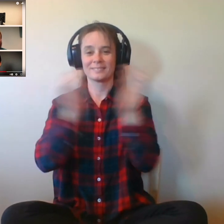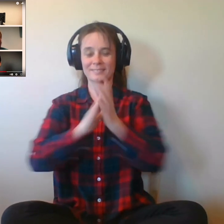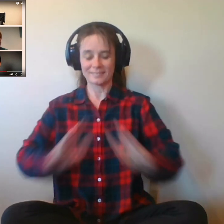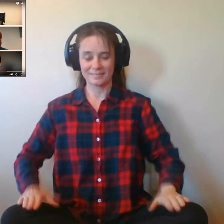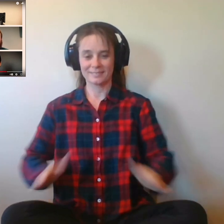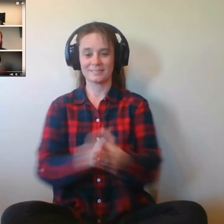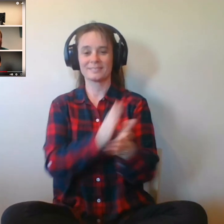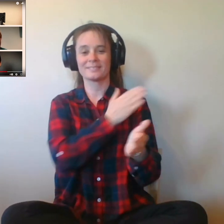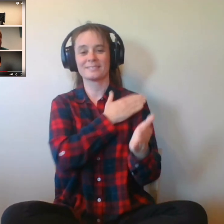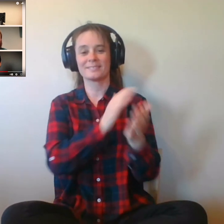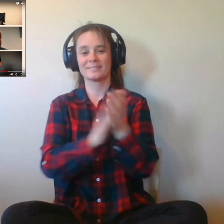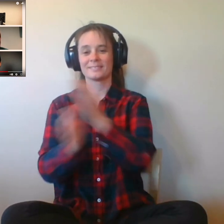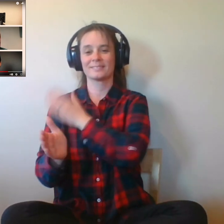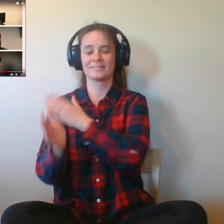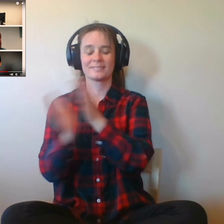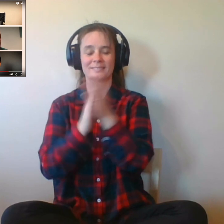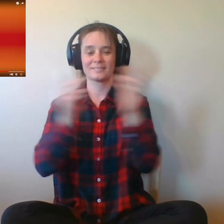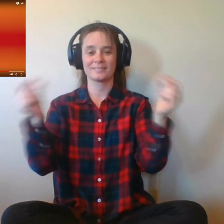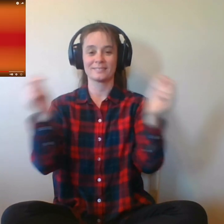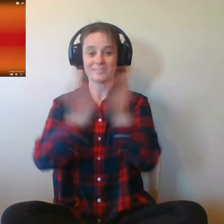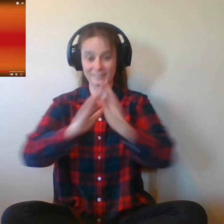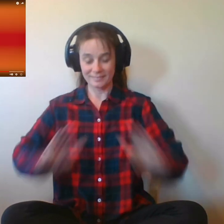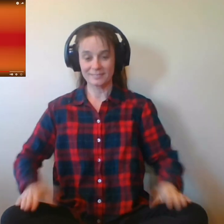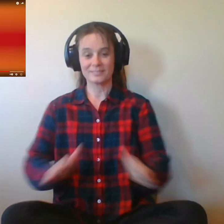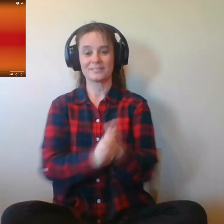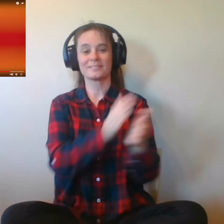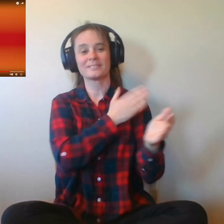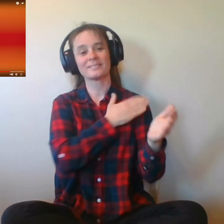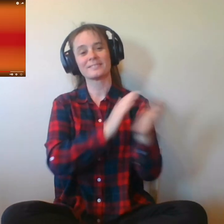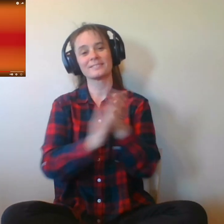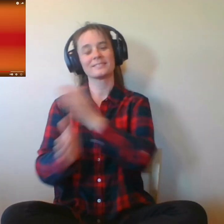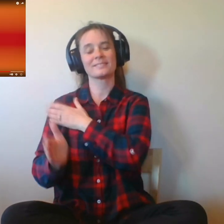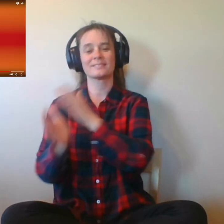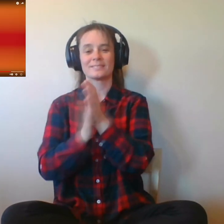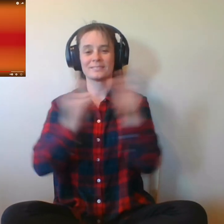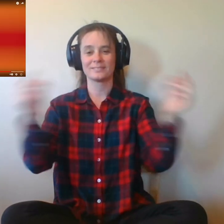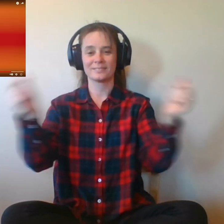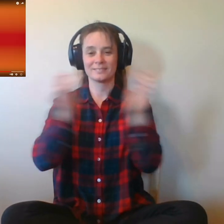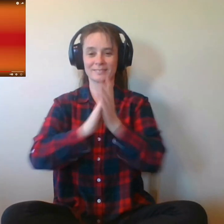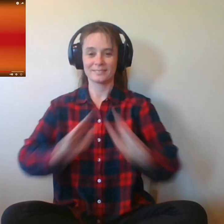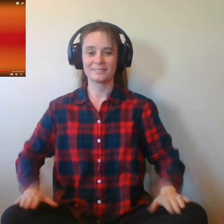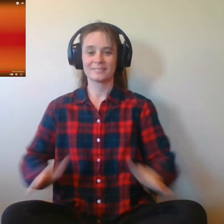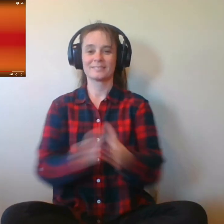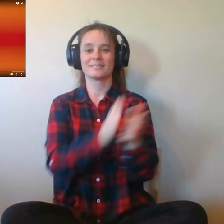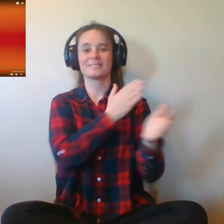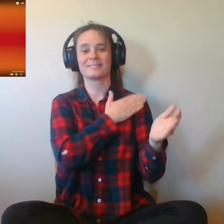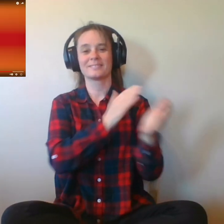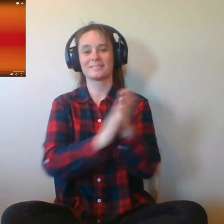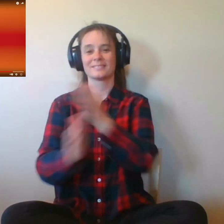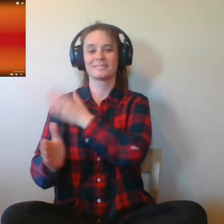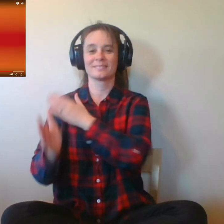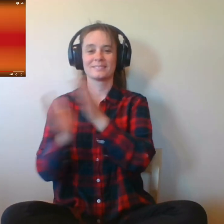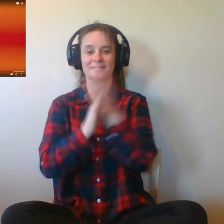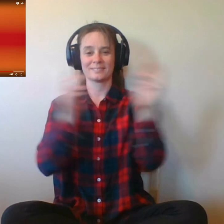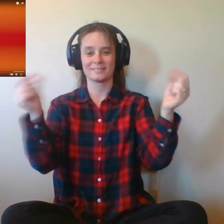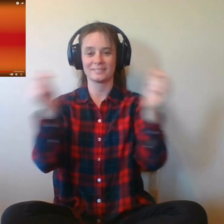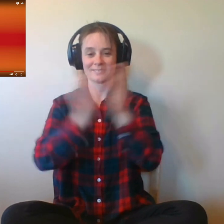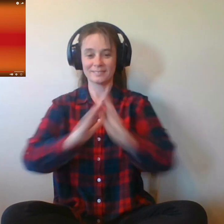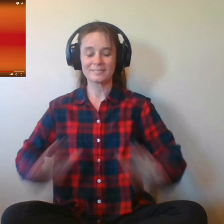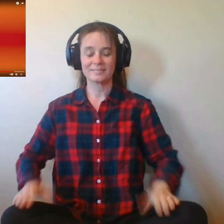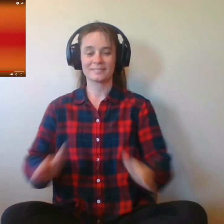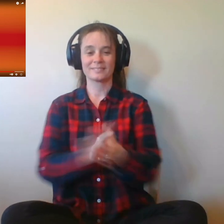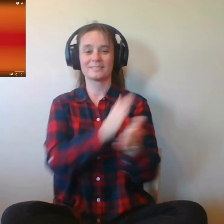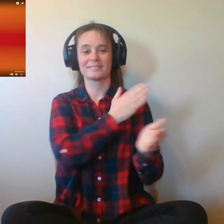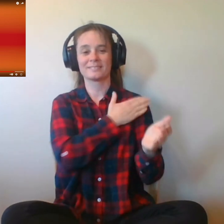is done, We'll take our leave and go. Soon may the well and land come, To bring us sugar and tea and